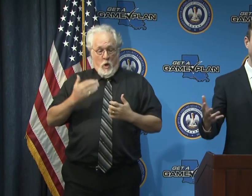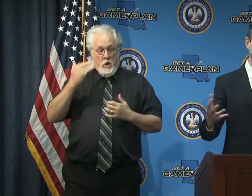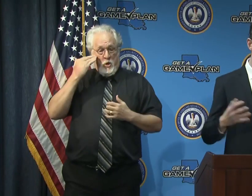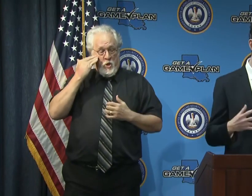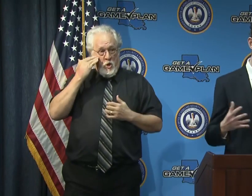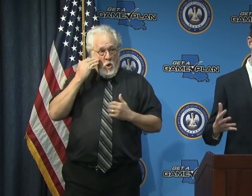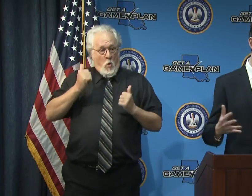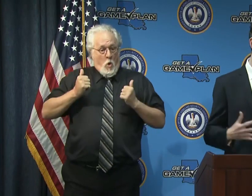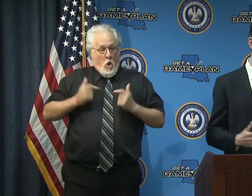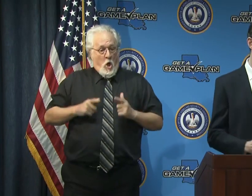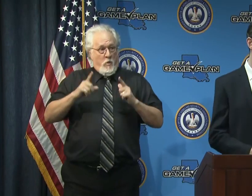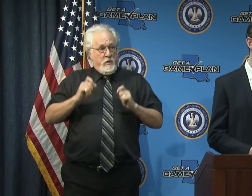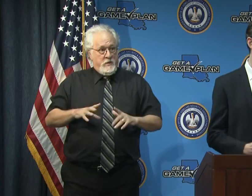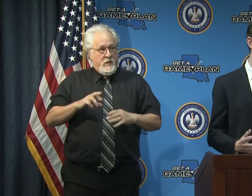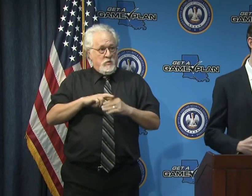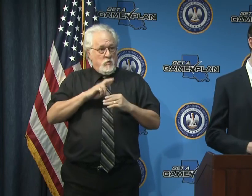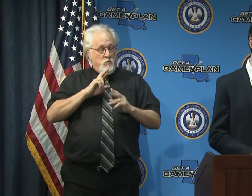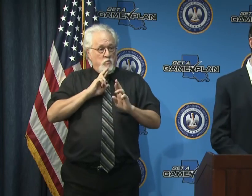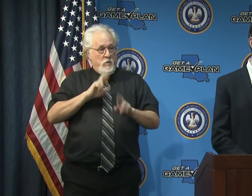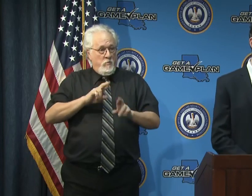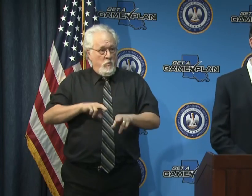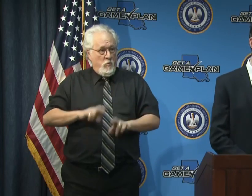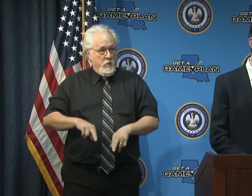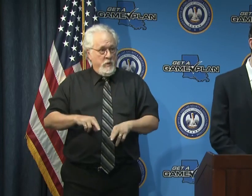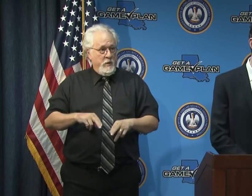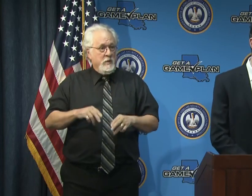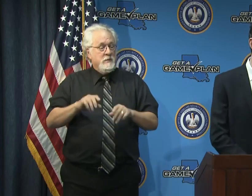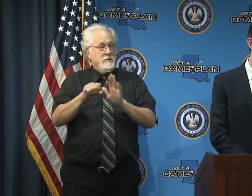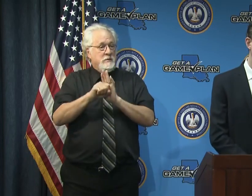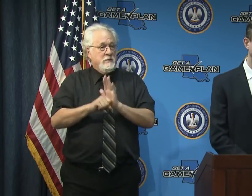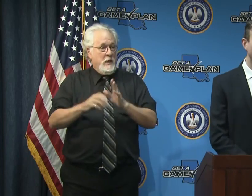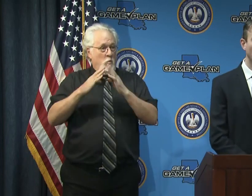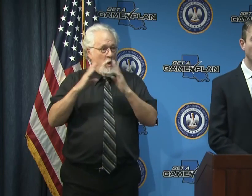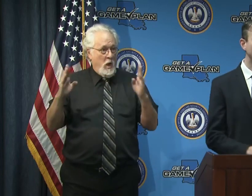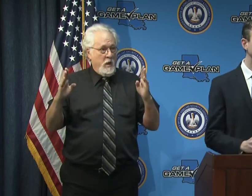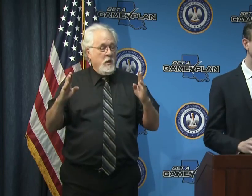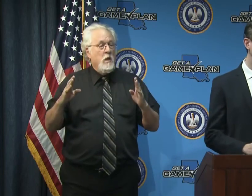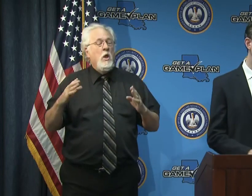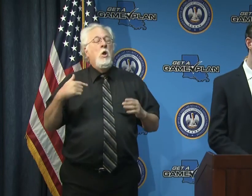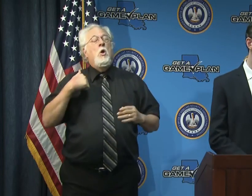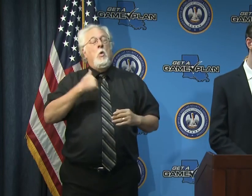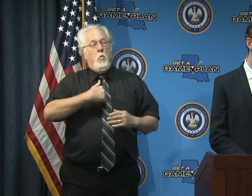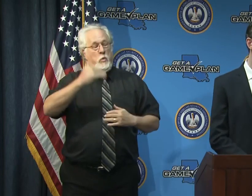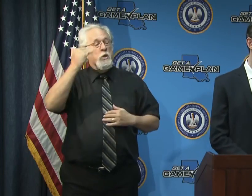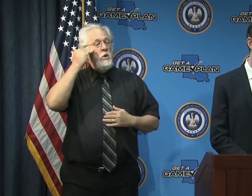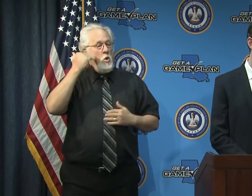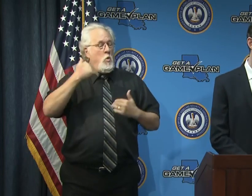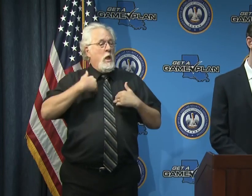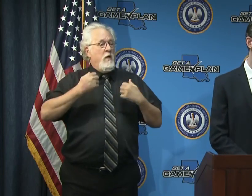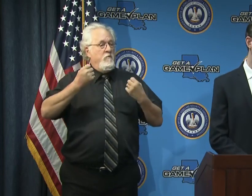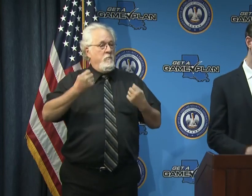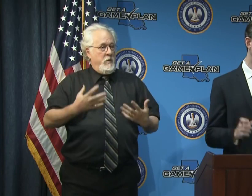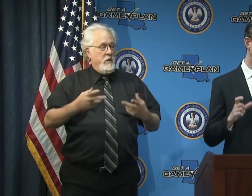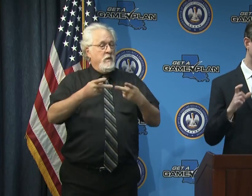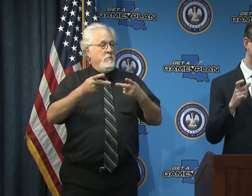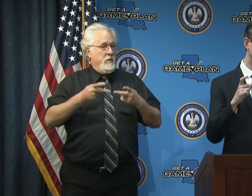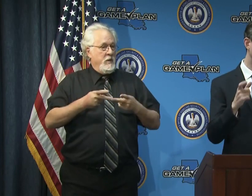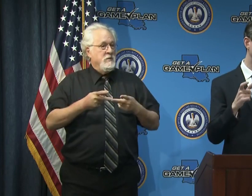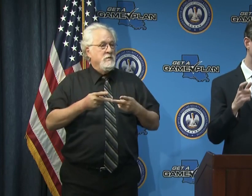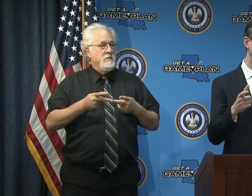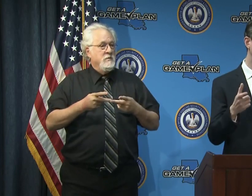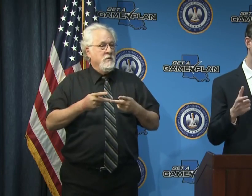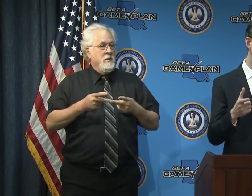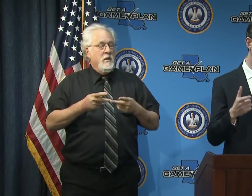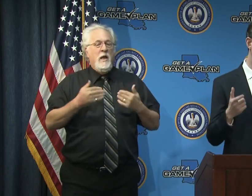all of the test reporting that or all the tests that's happening statewide um we do know that there are many uh sites that have now